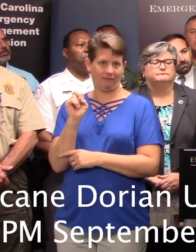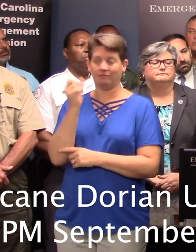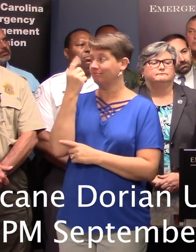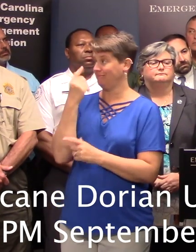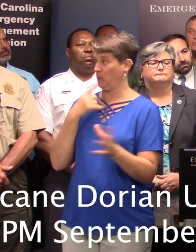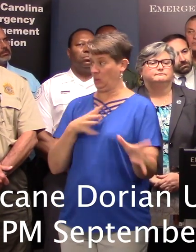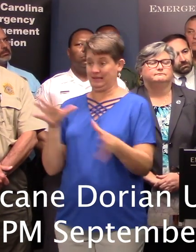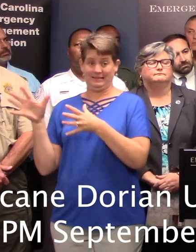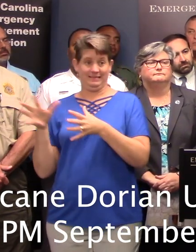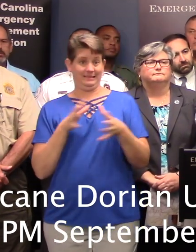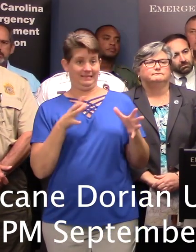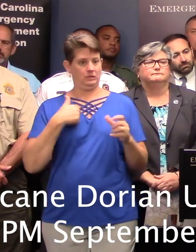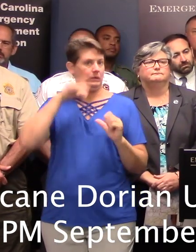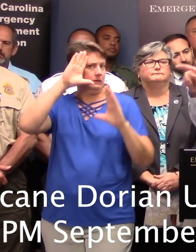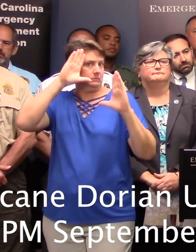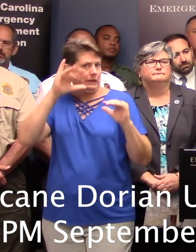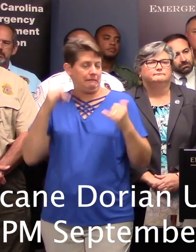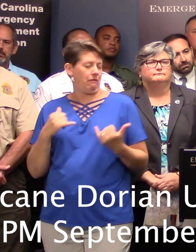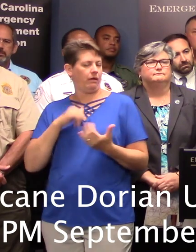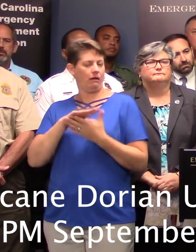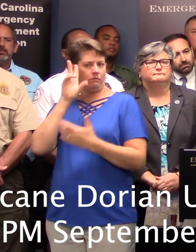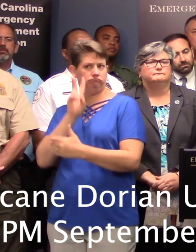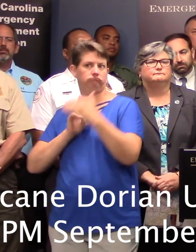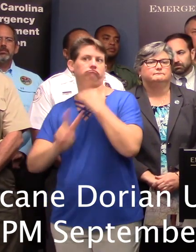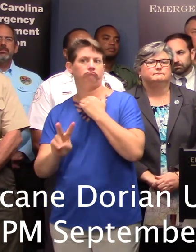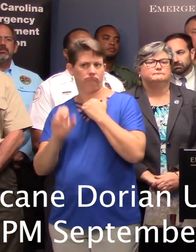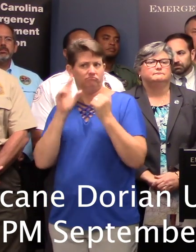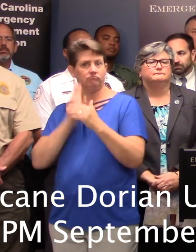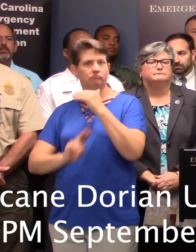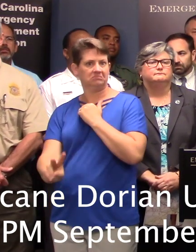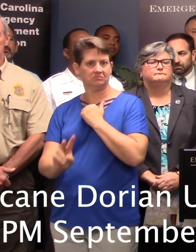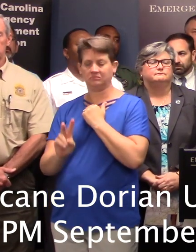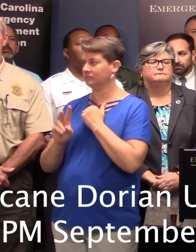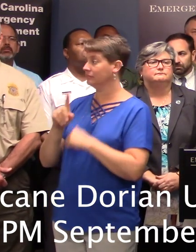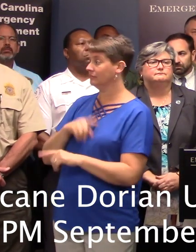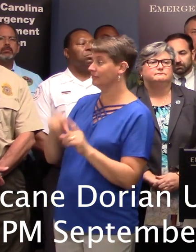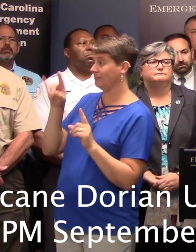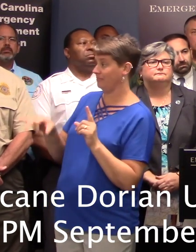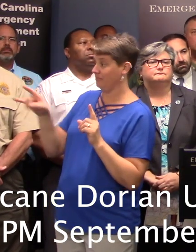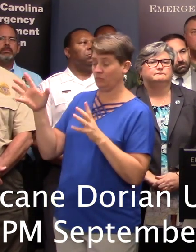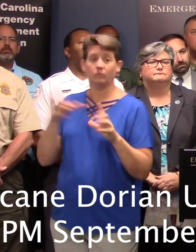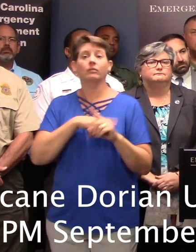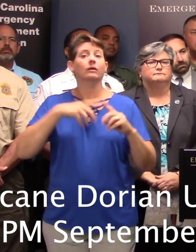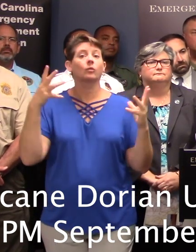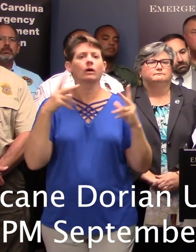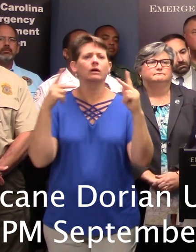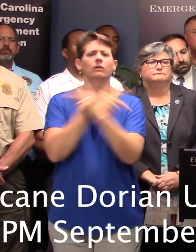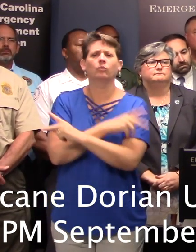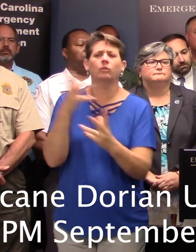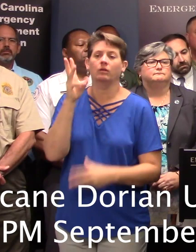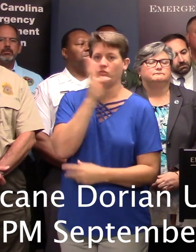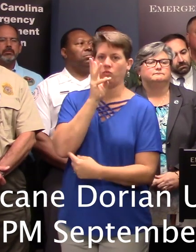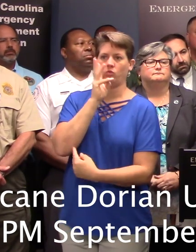see what's expected as of right now. That's the best forecast we have. But the water we know is going to be worse. It is